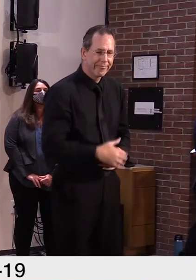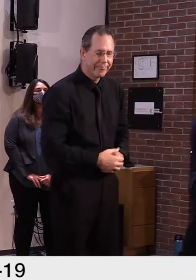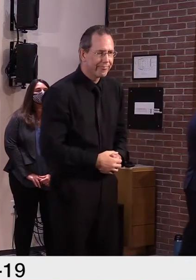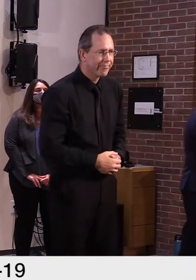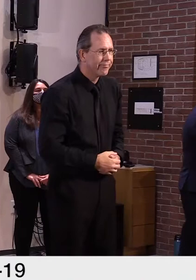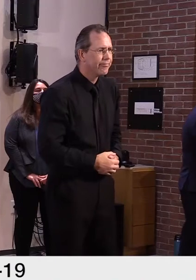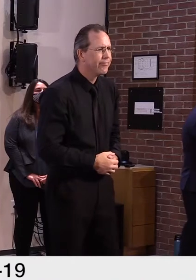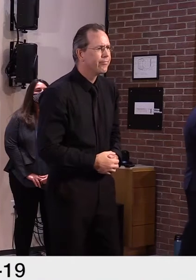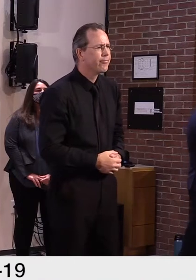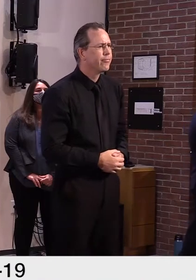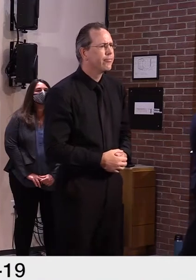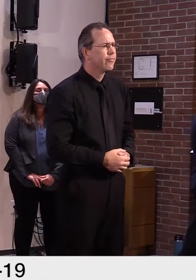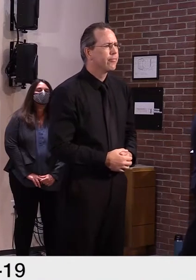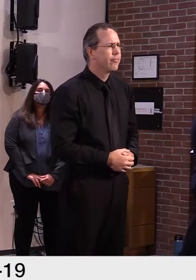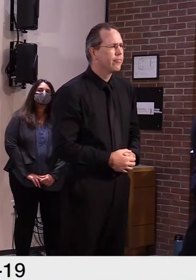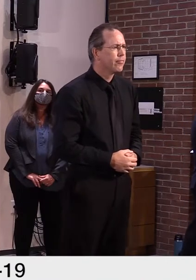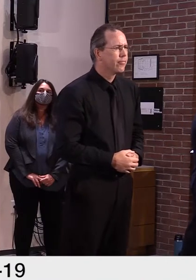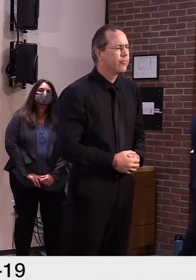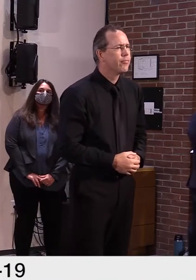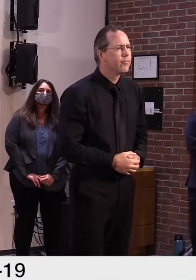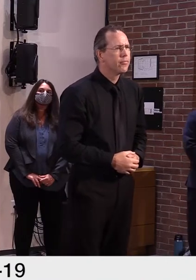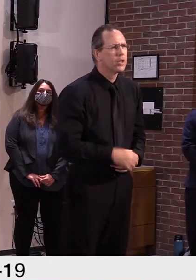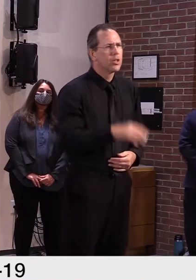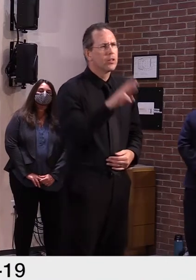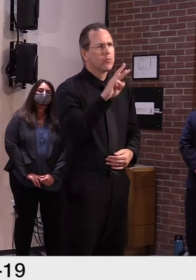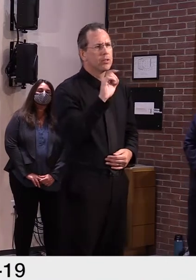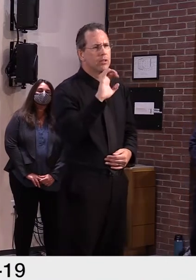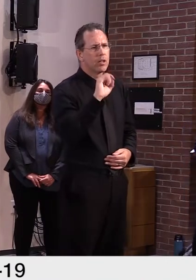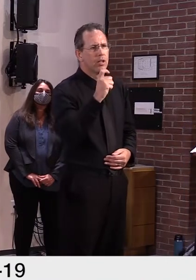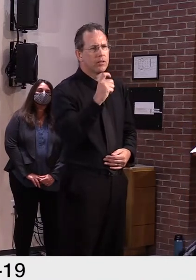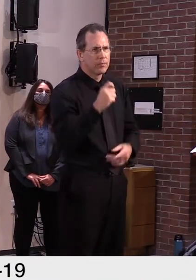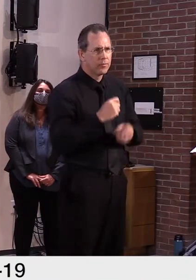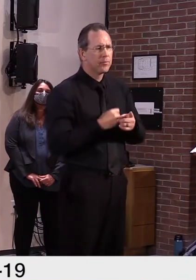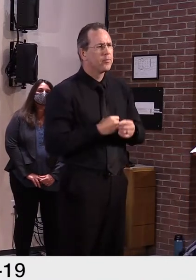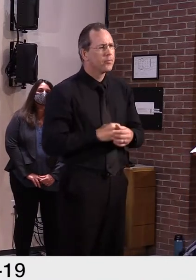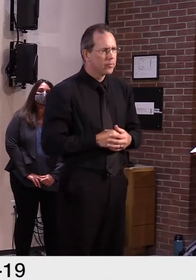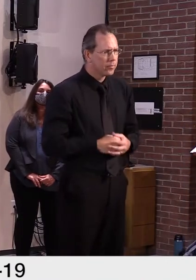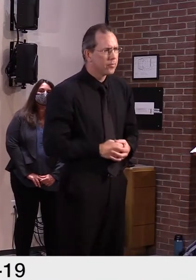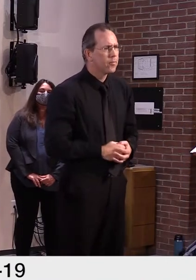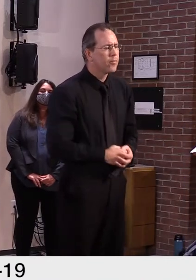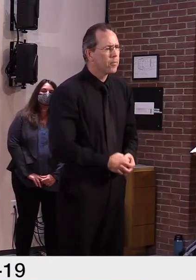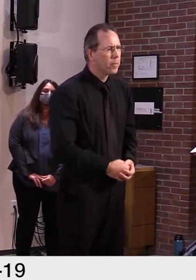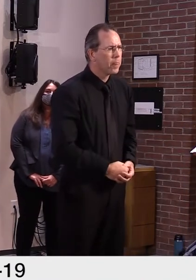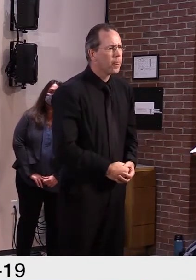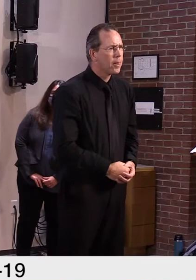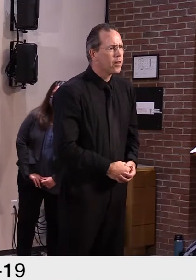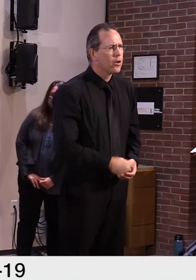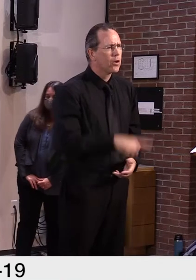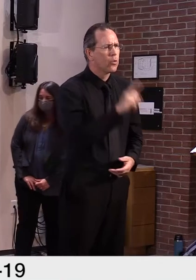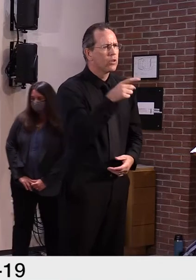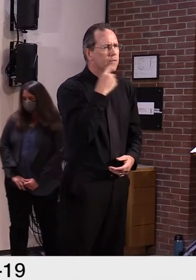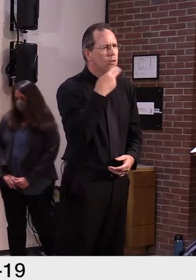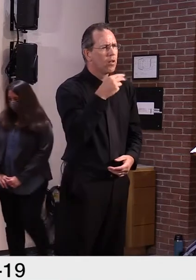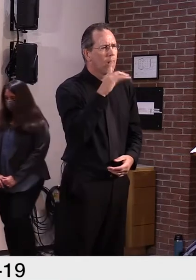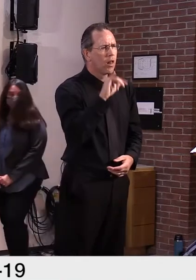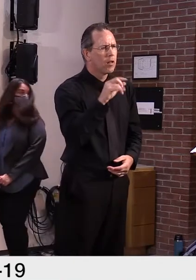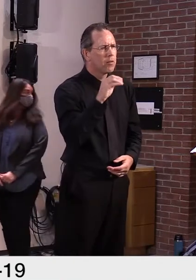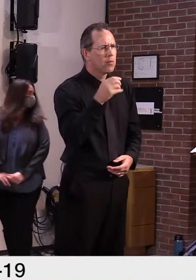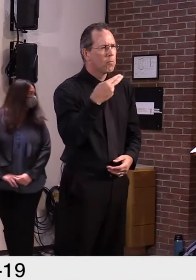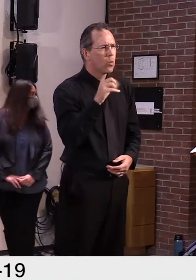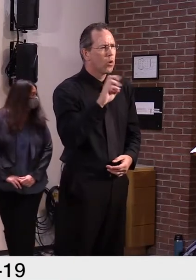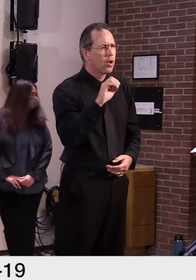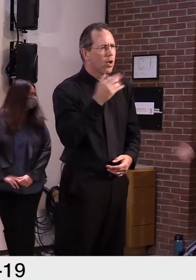Hi, my questions are likely for Holly. Any sense of how many families are still looking for child care health placements and